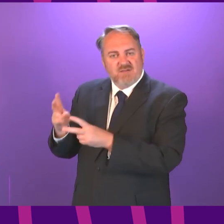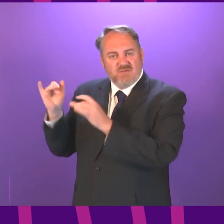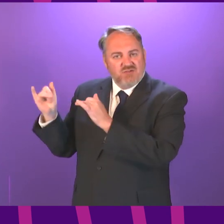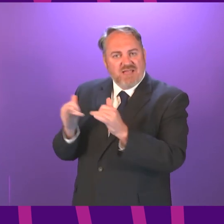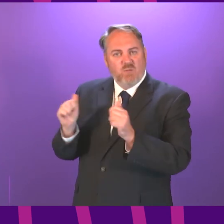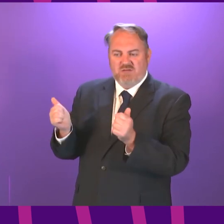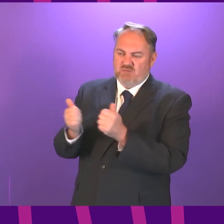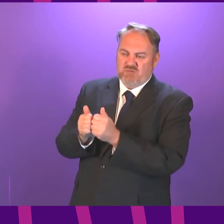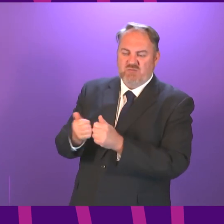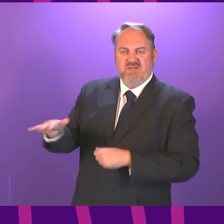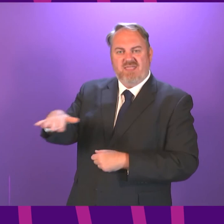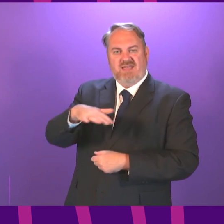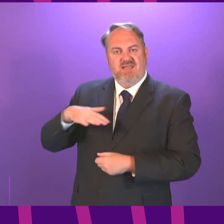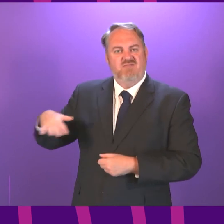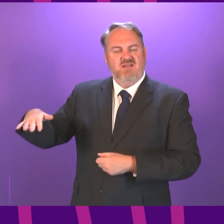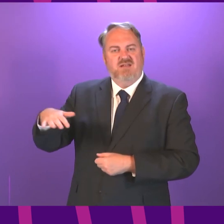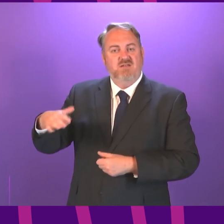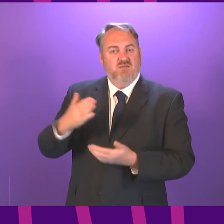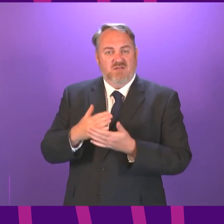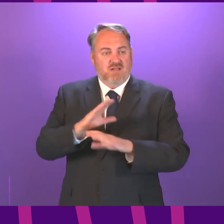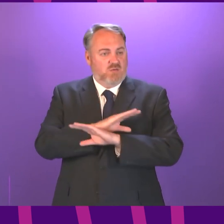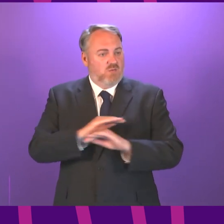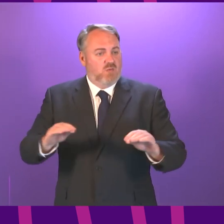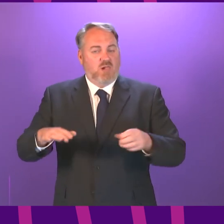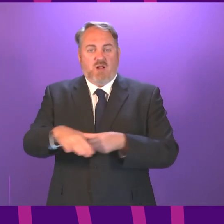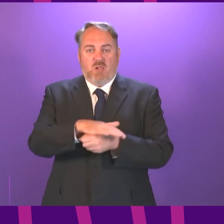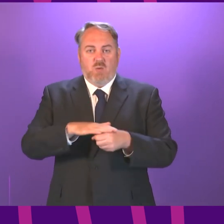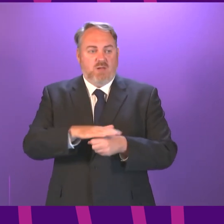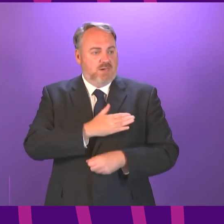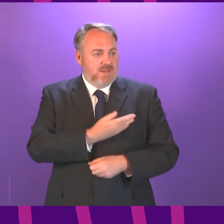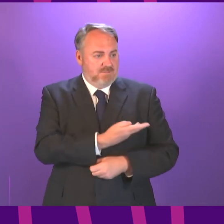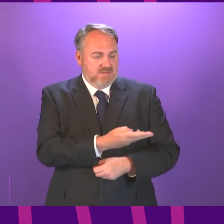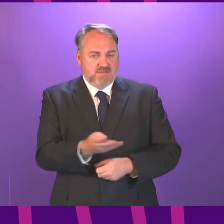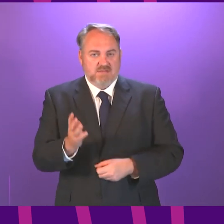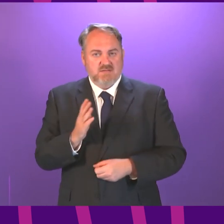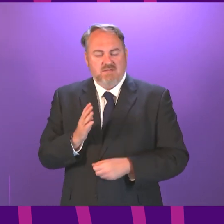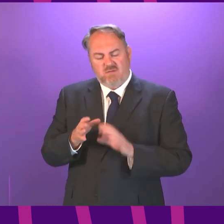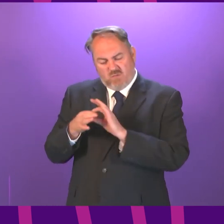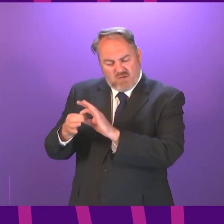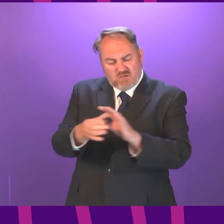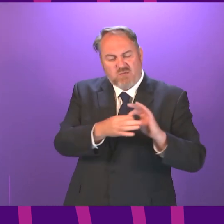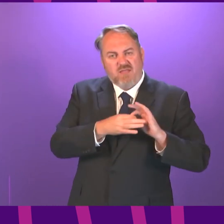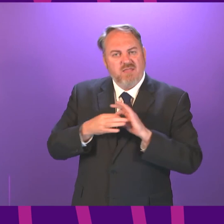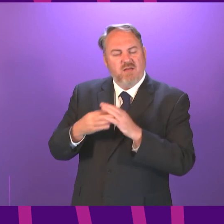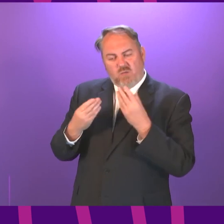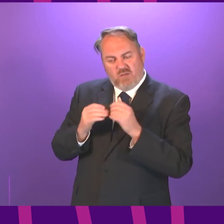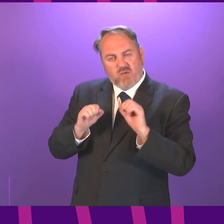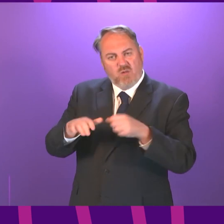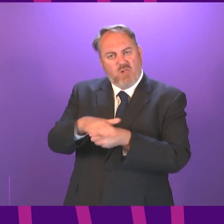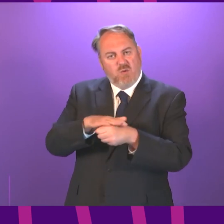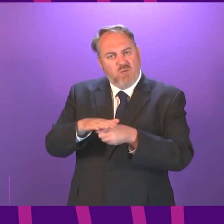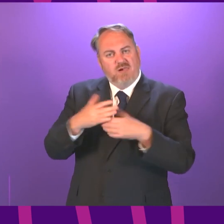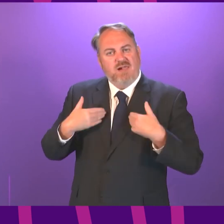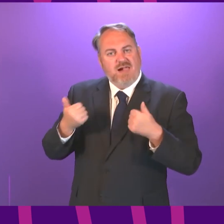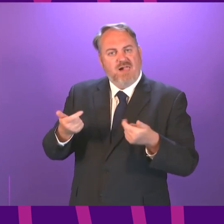circumstances so what I would say genuinely to all local members is engage as I am sure members do with their local health boards with their